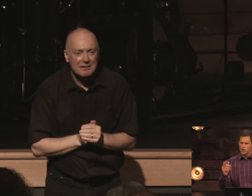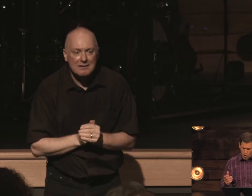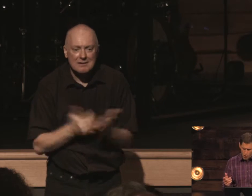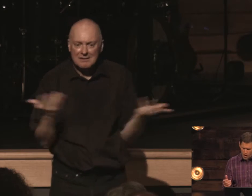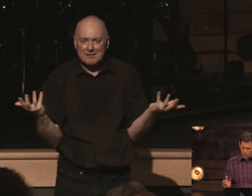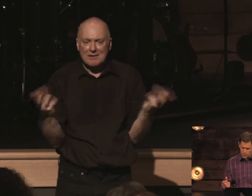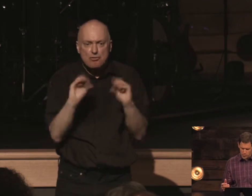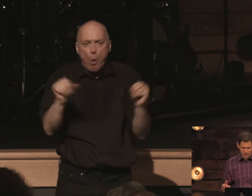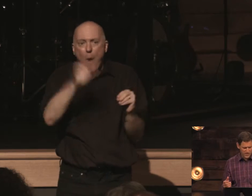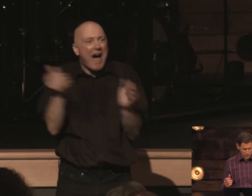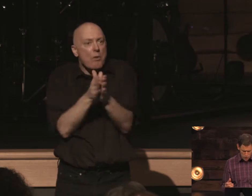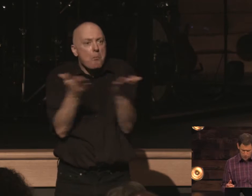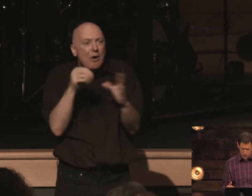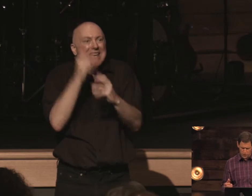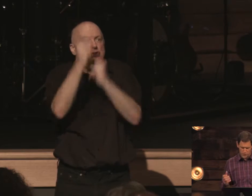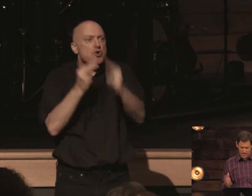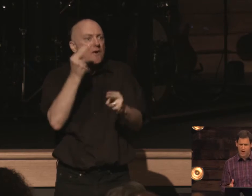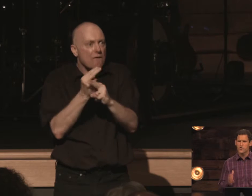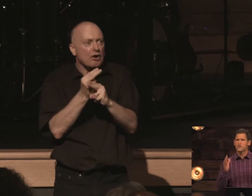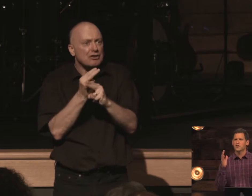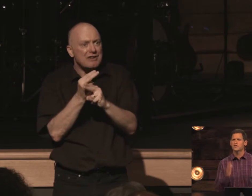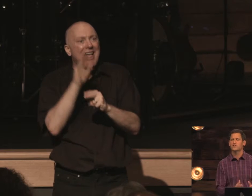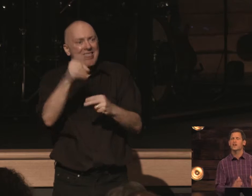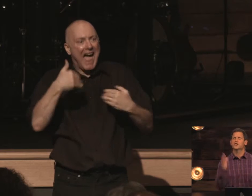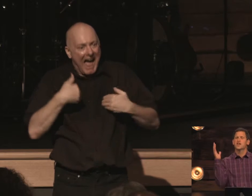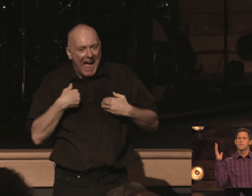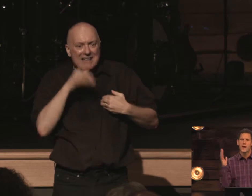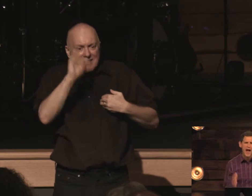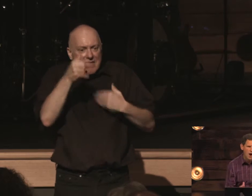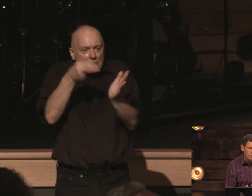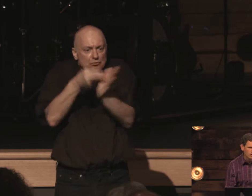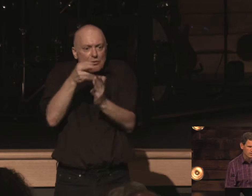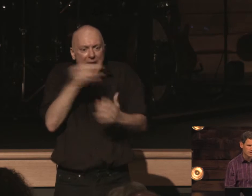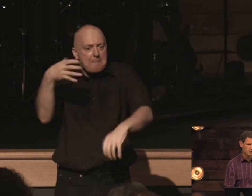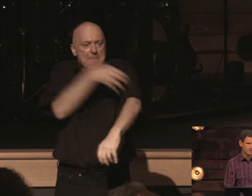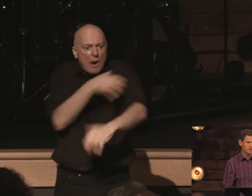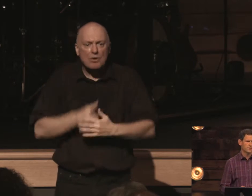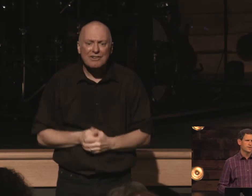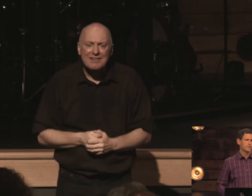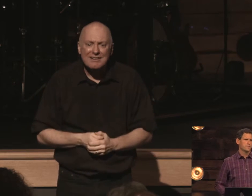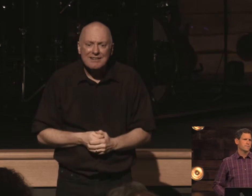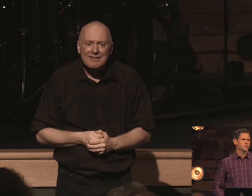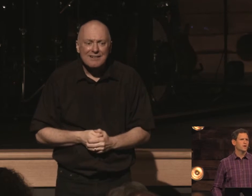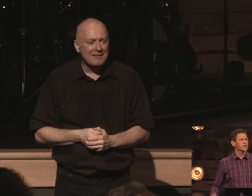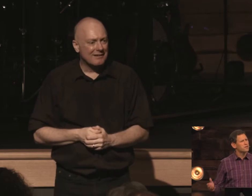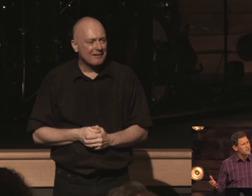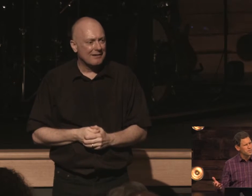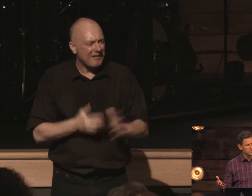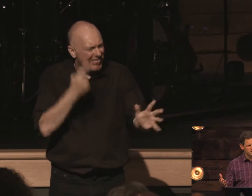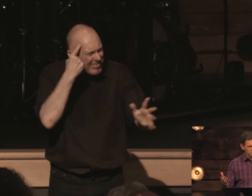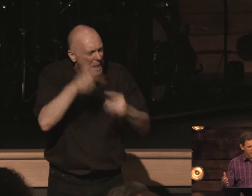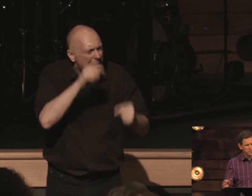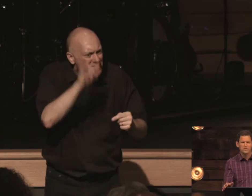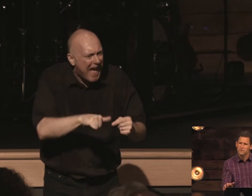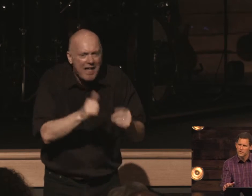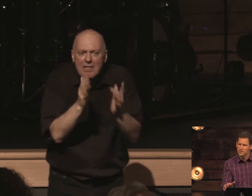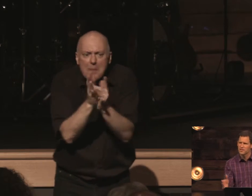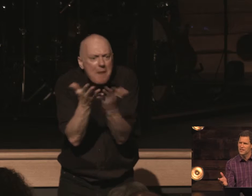no other book in the universe that carries such power so we gotta think about this the bible is sufficient it's